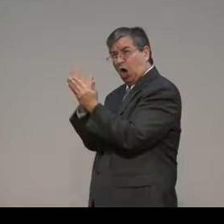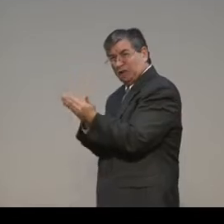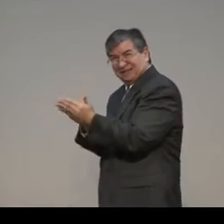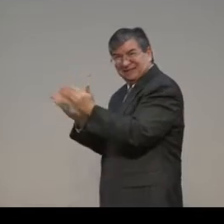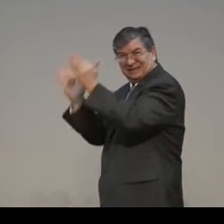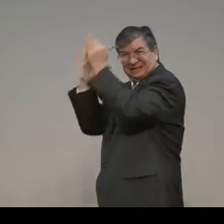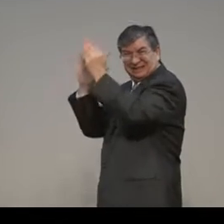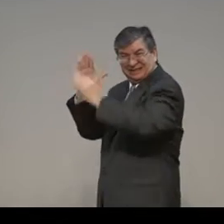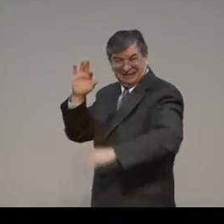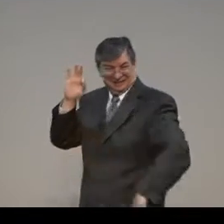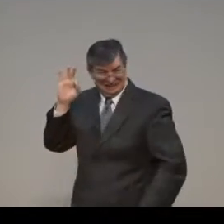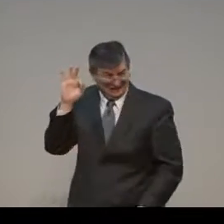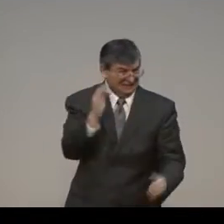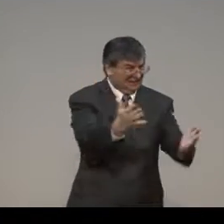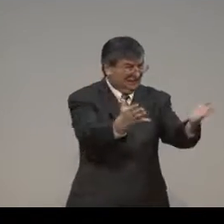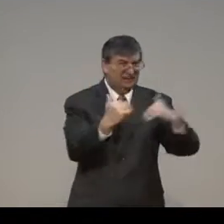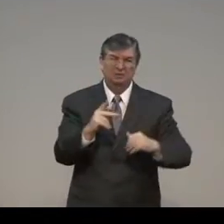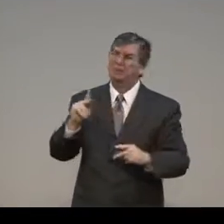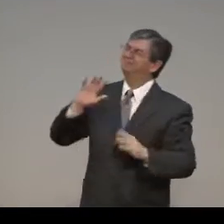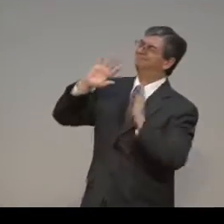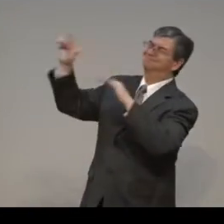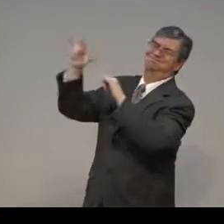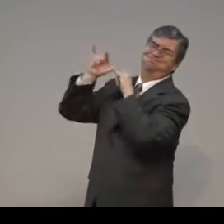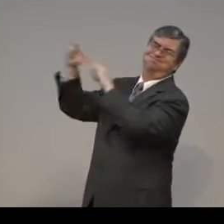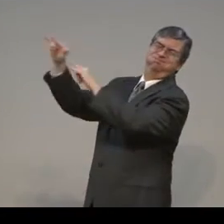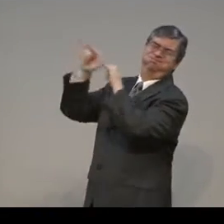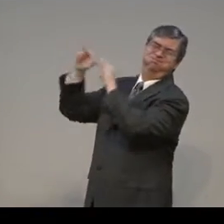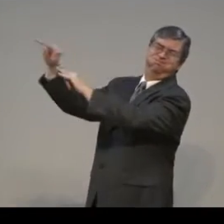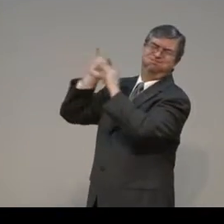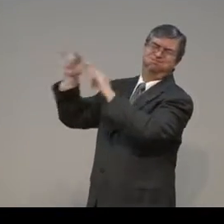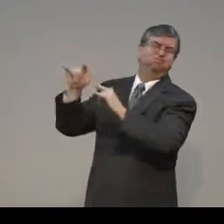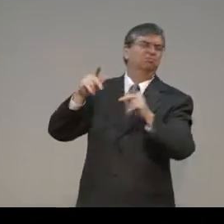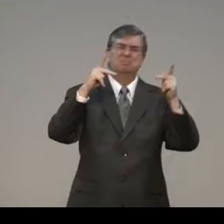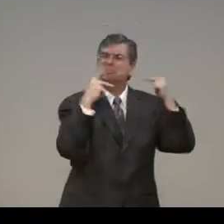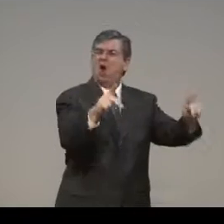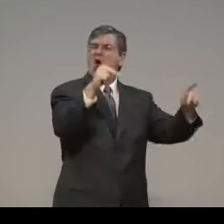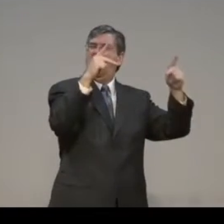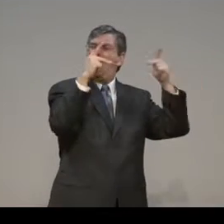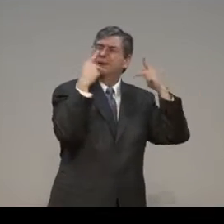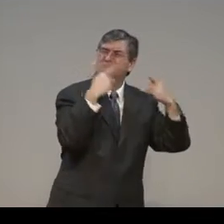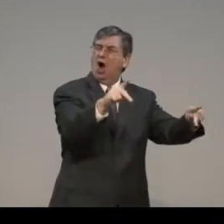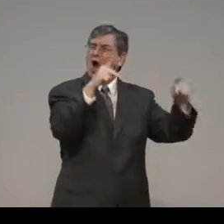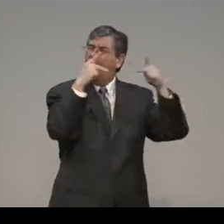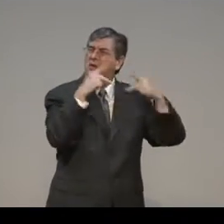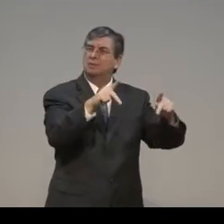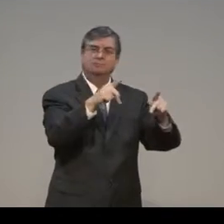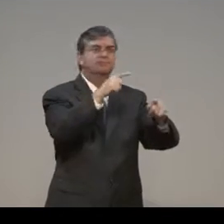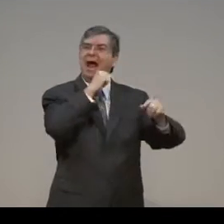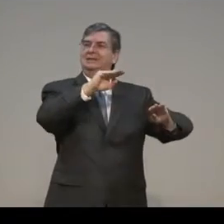We know about God. He spent 120 years doing that. People were mocking him left and